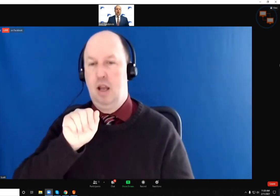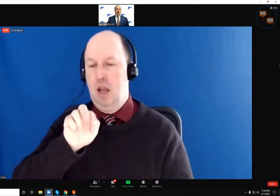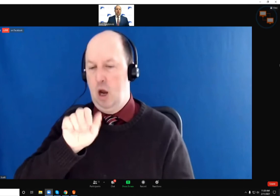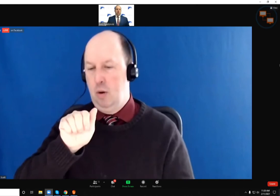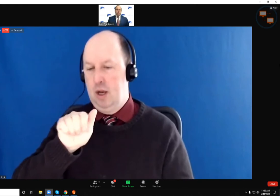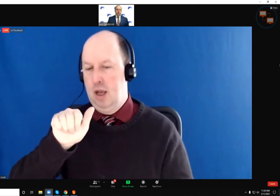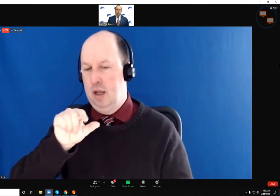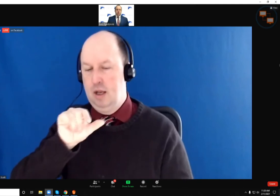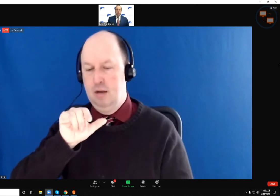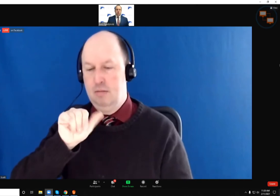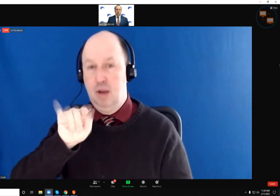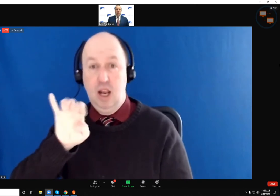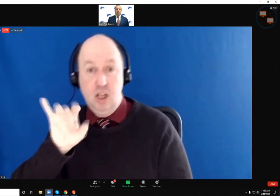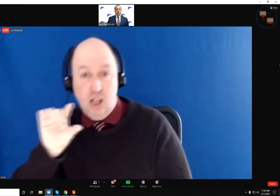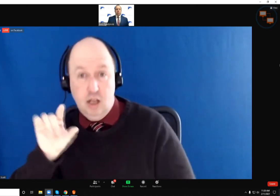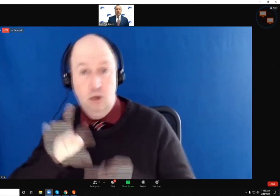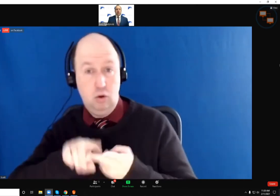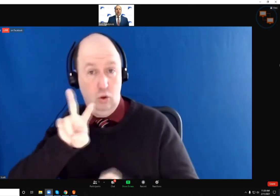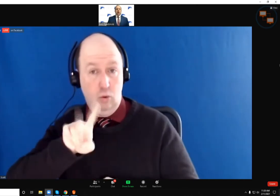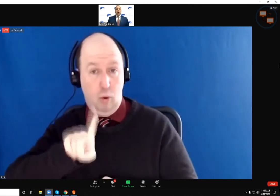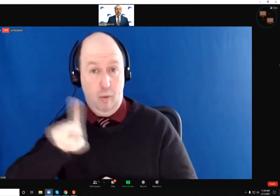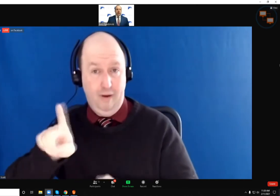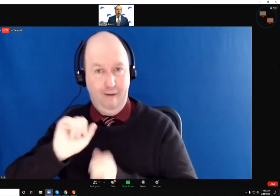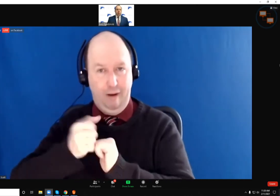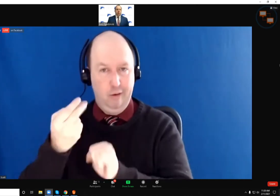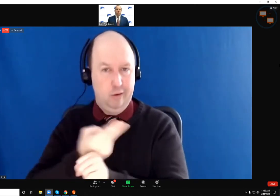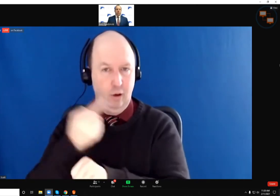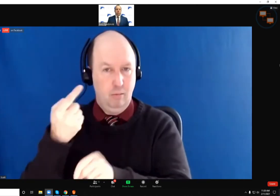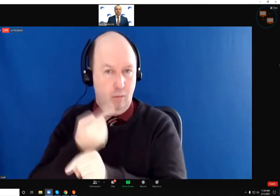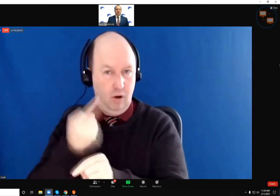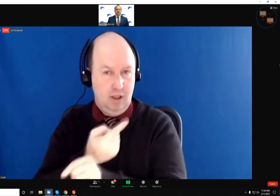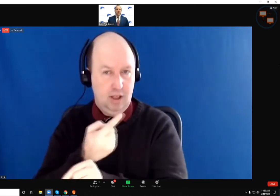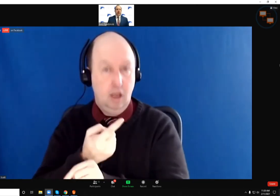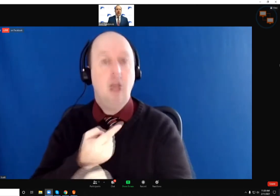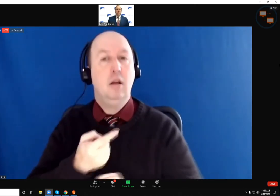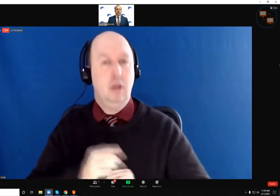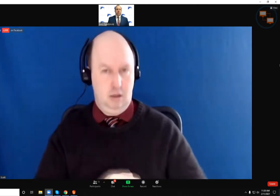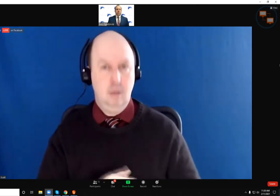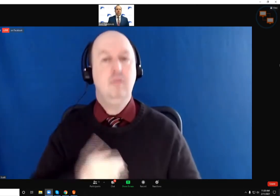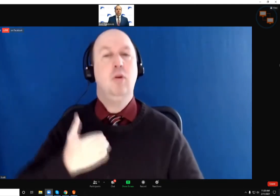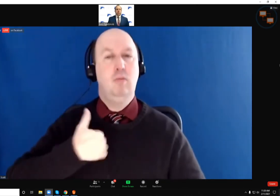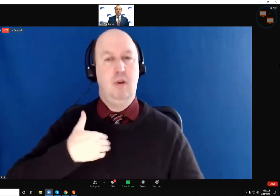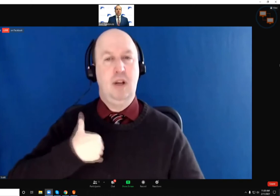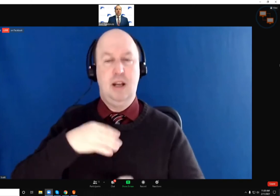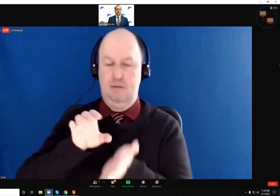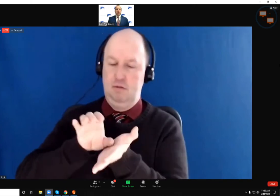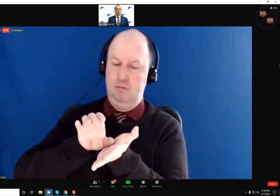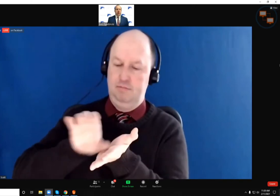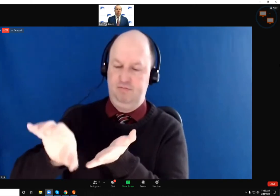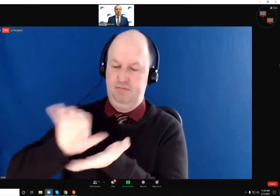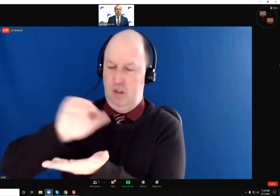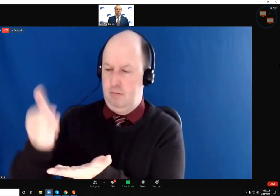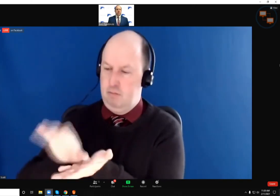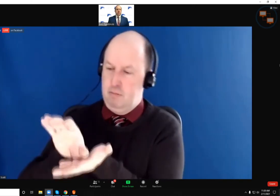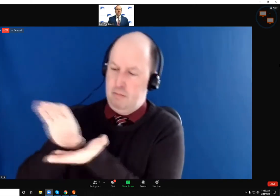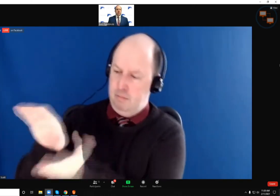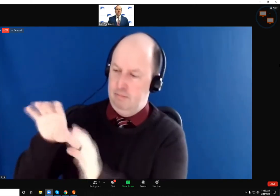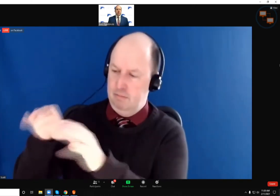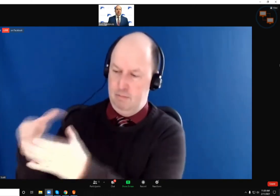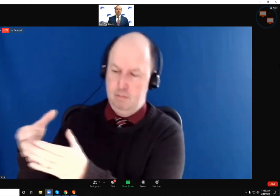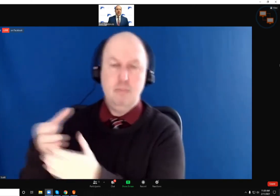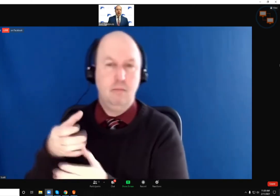how we're supposed to use that appropriately. Again, we've set aside, if you would, a certain amount of